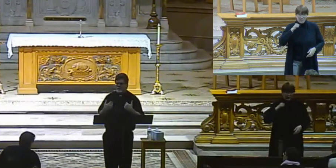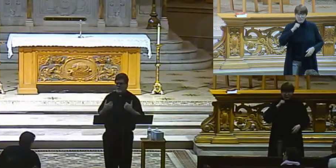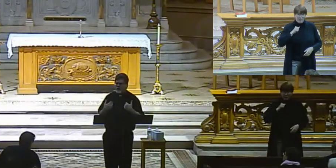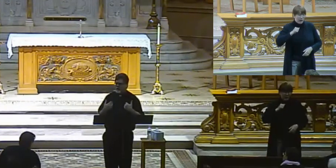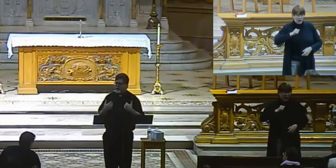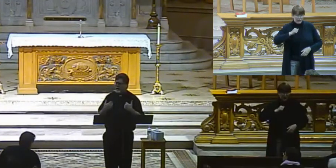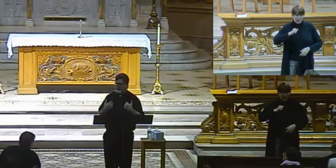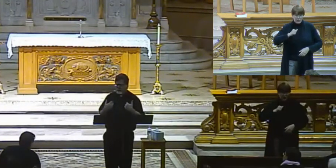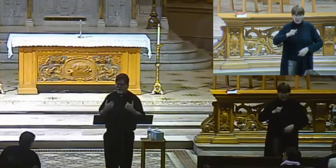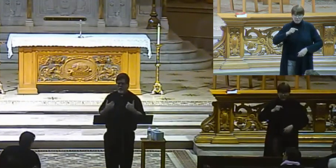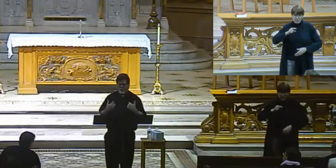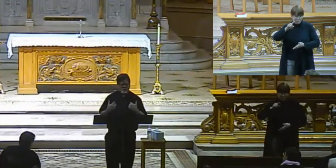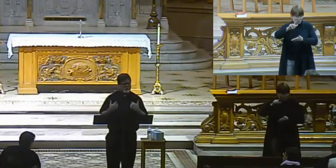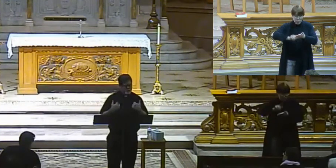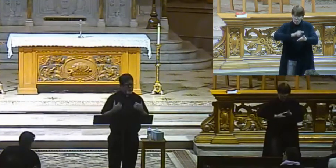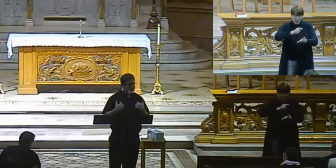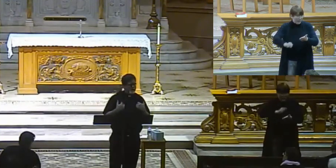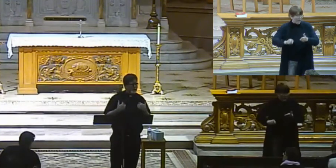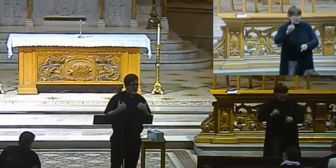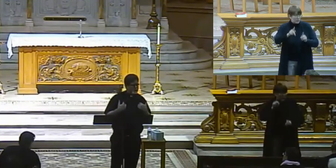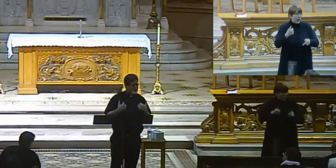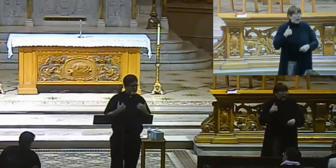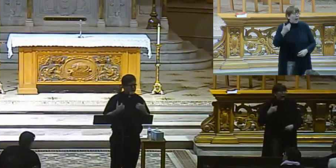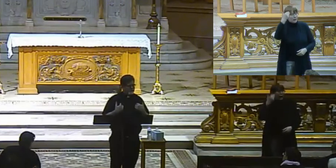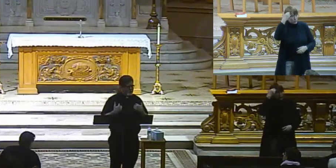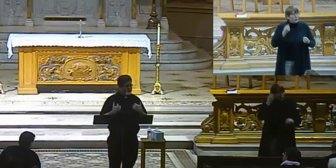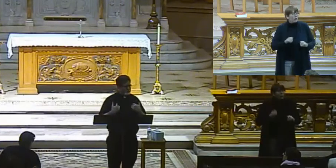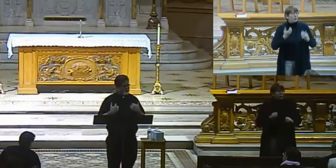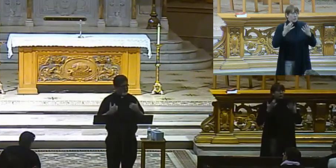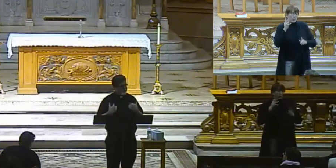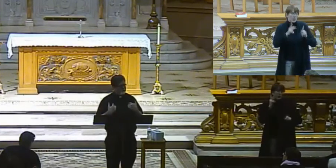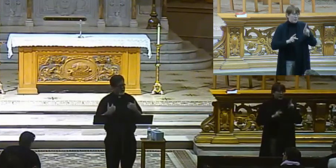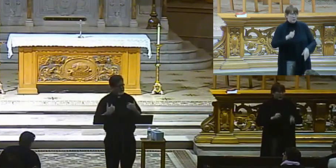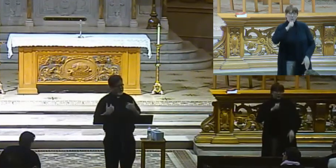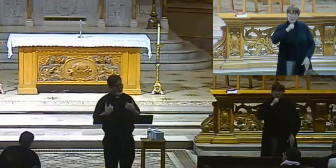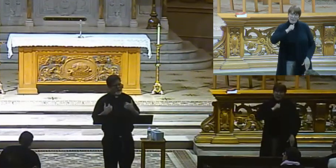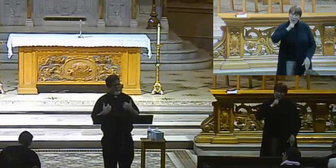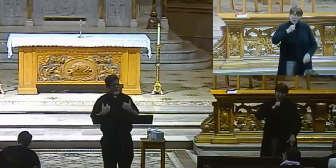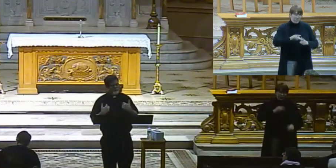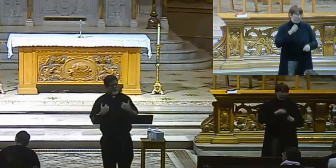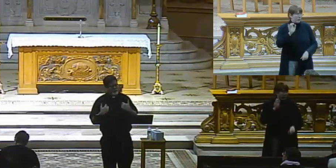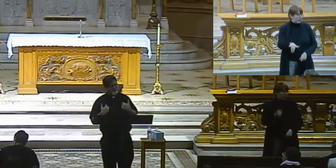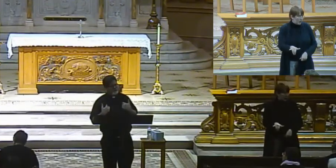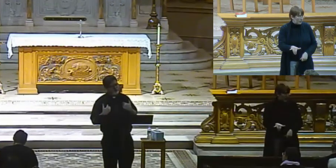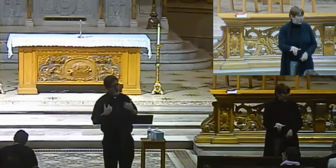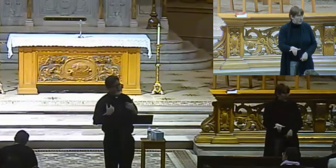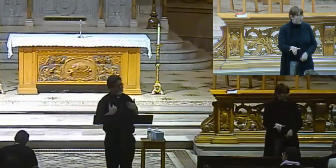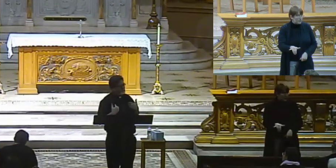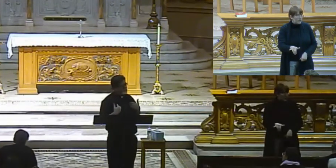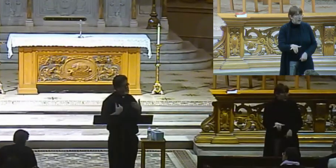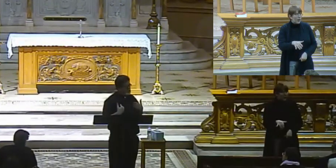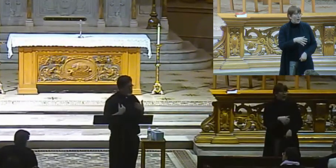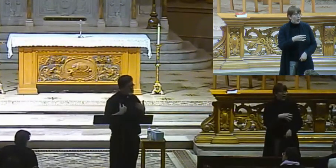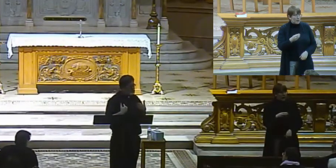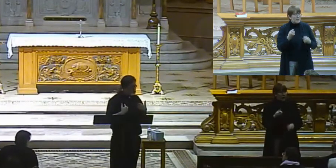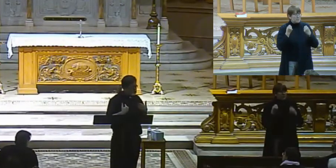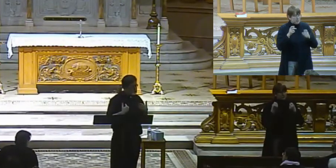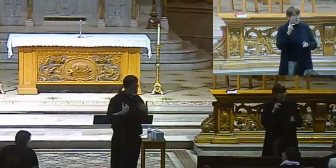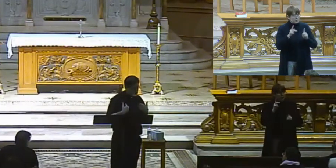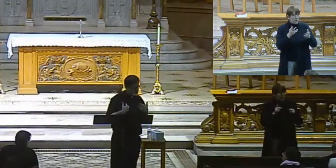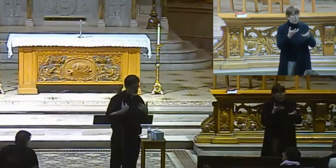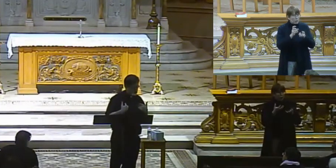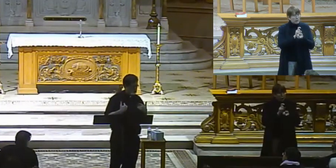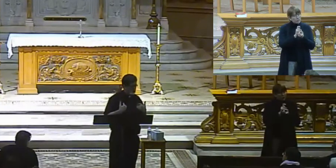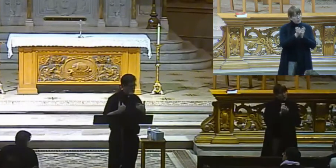condemn somebody because I know too many who are suffering greatly because of that. But many of them would like for us to change the